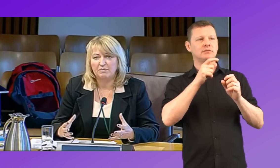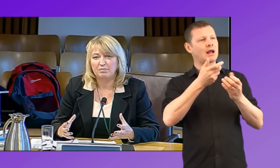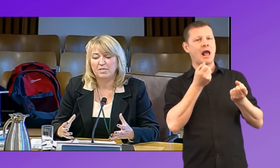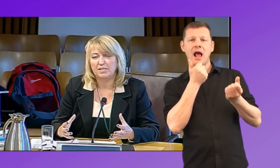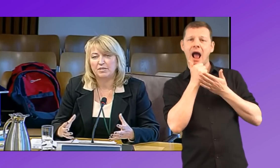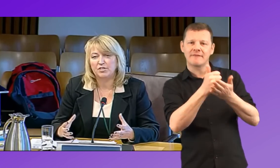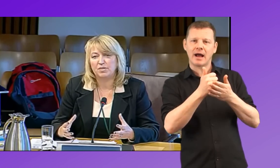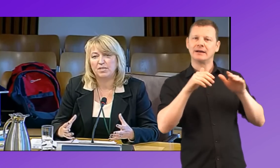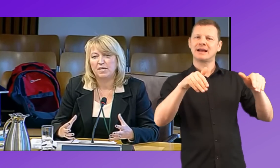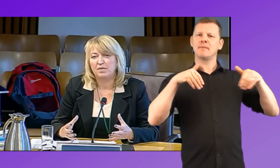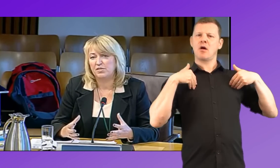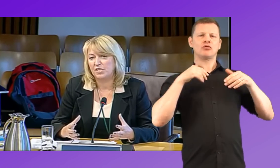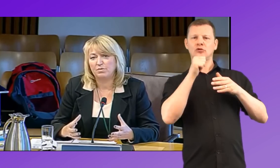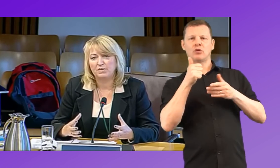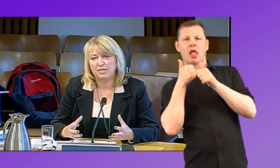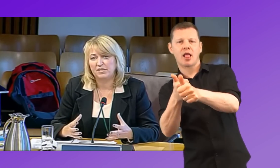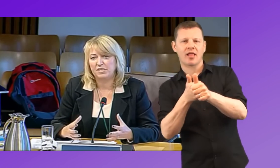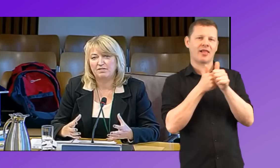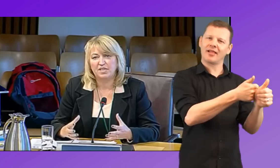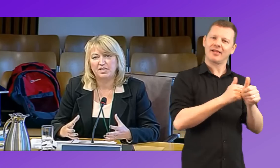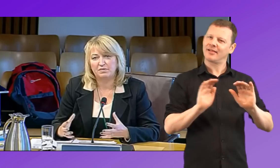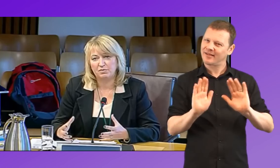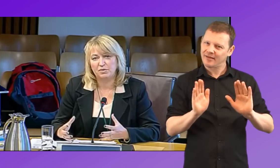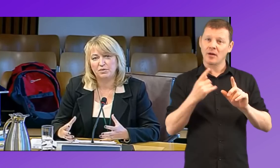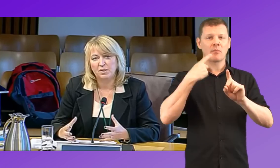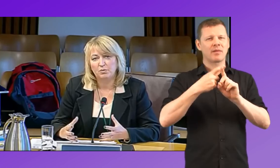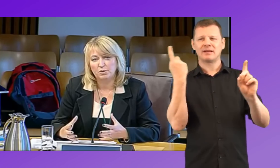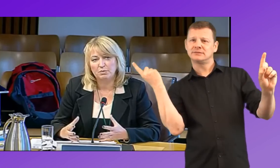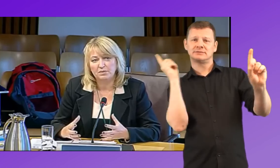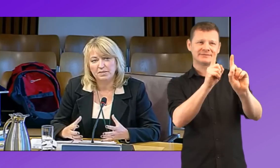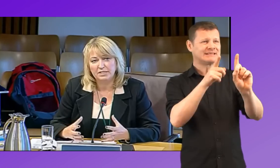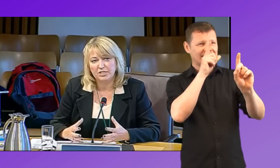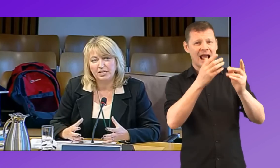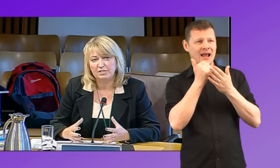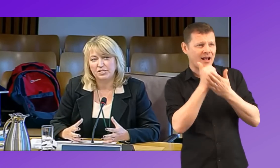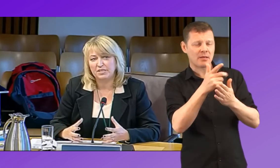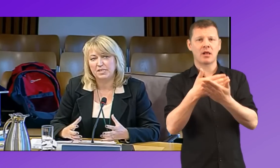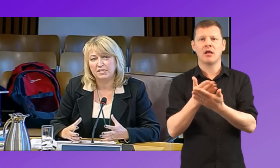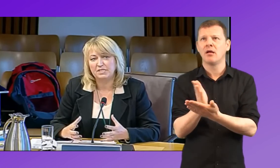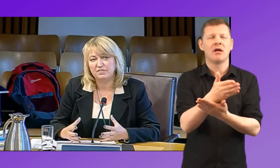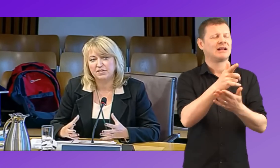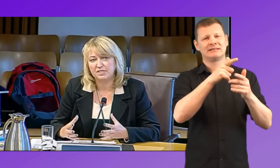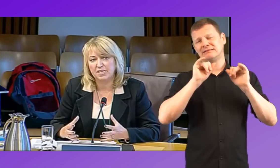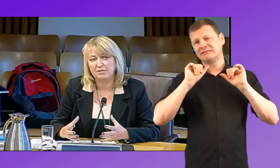making sure that there's someone there to navigate them through what can be a really challenging and difficult time.